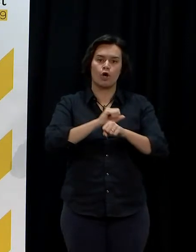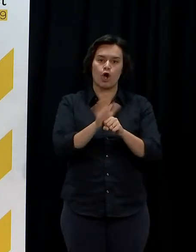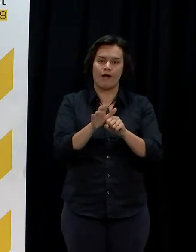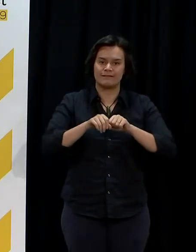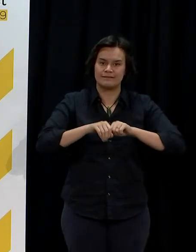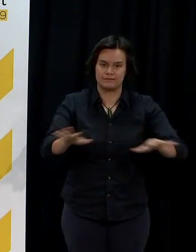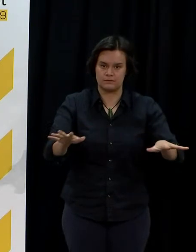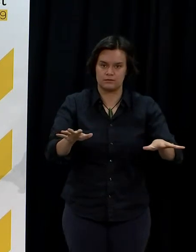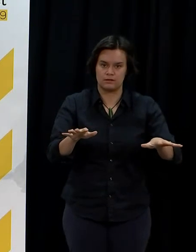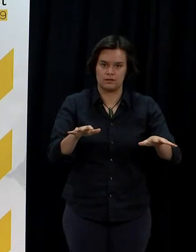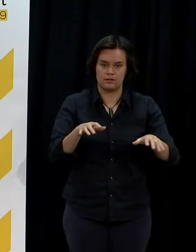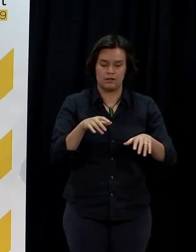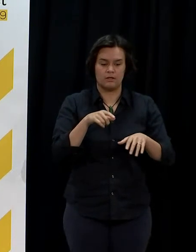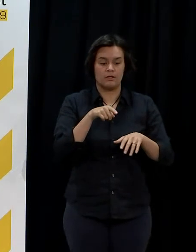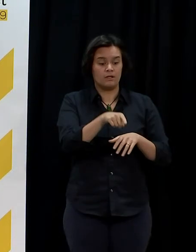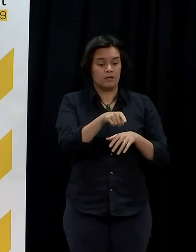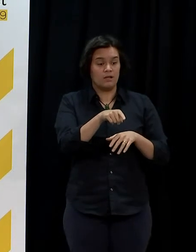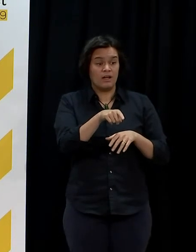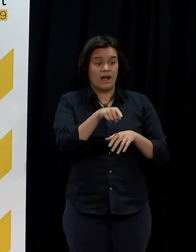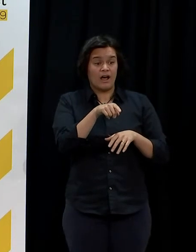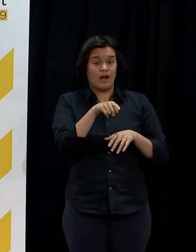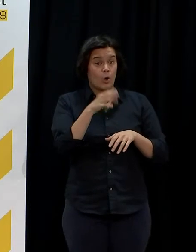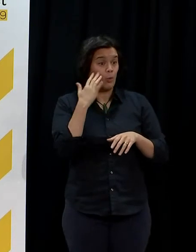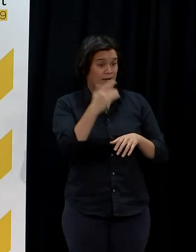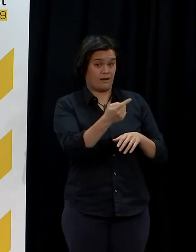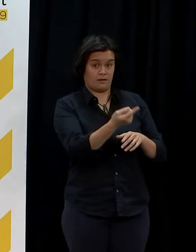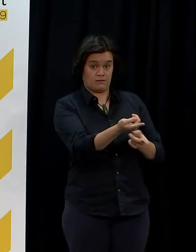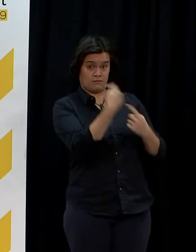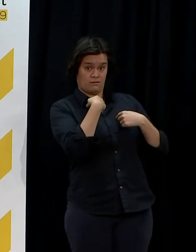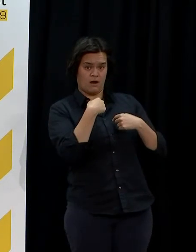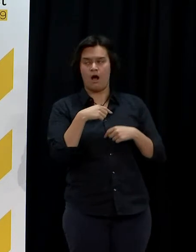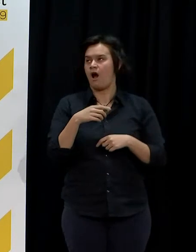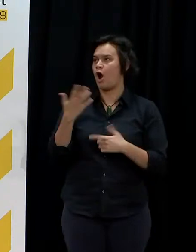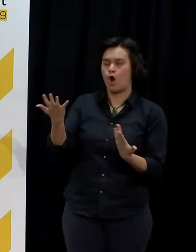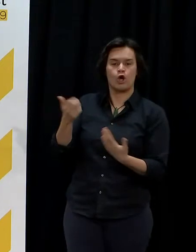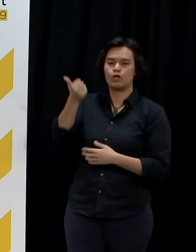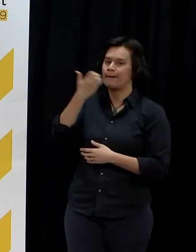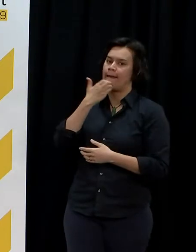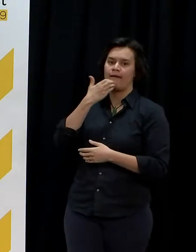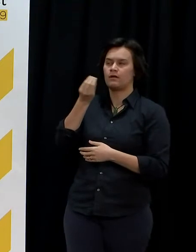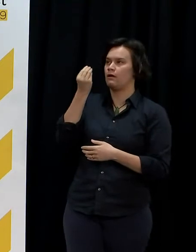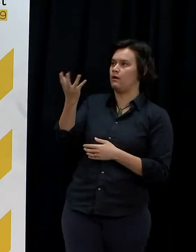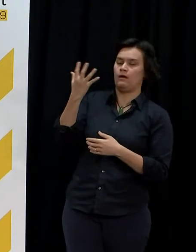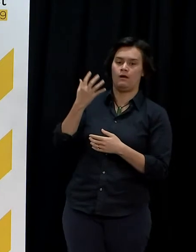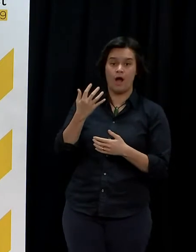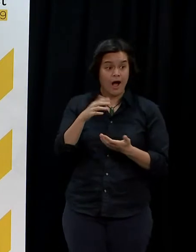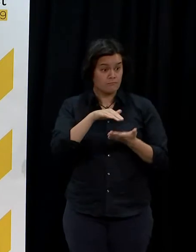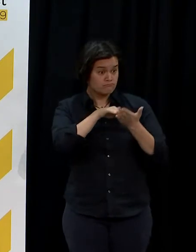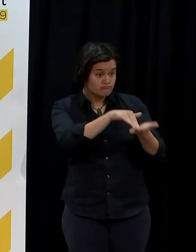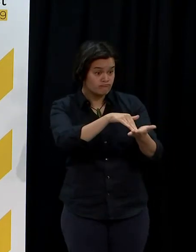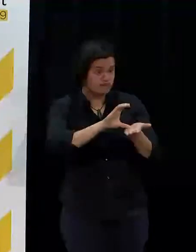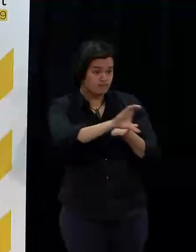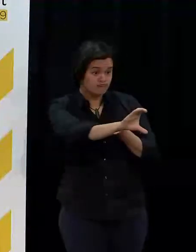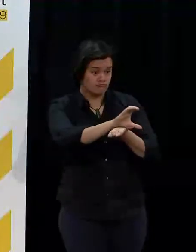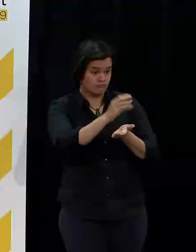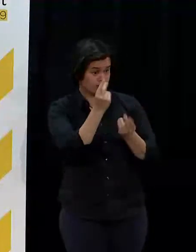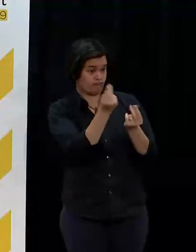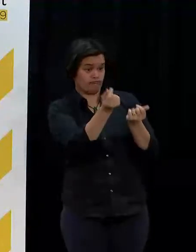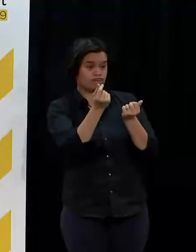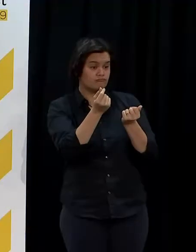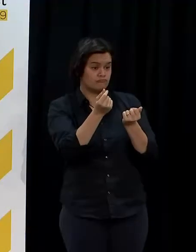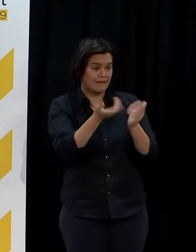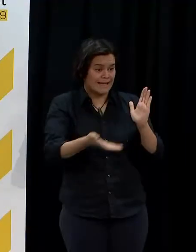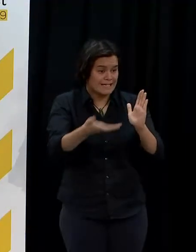support for those providers that we were really calling on for surge capacity helping with welfare needs extra